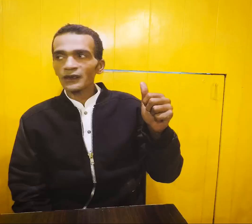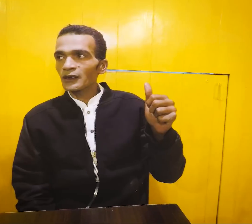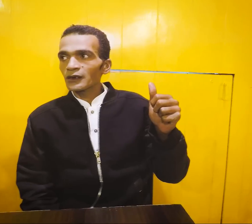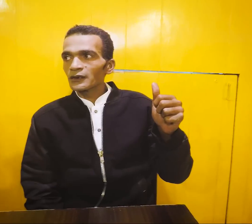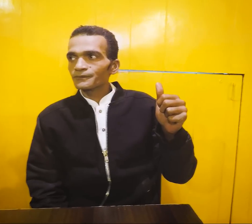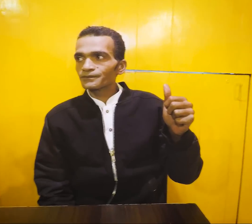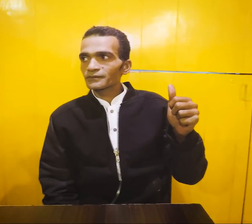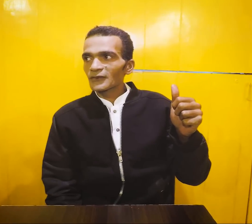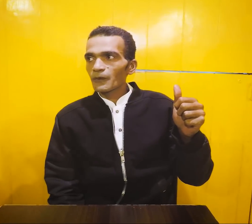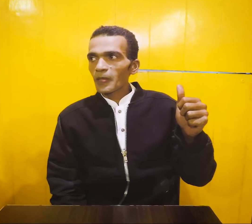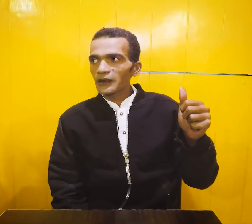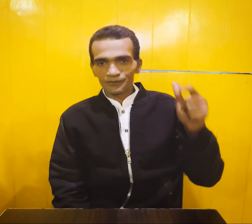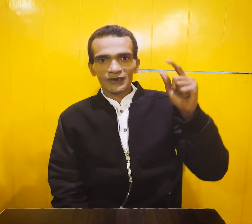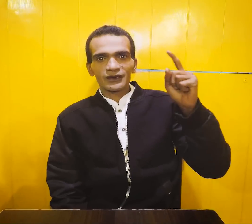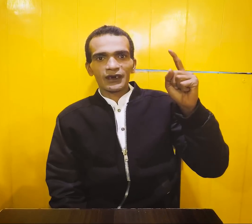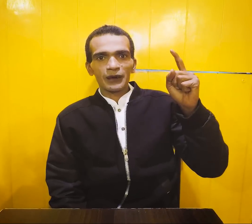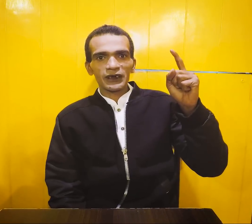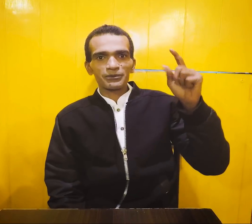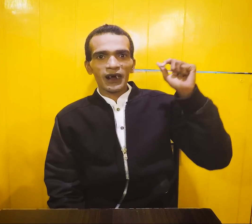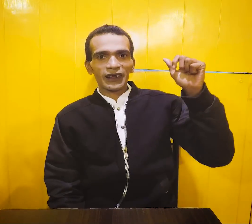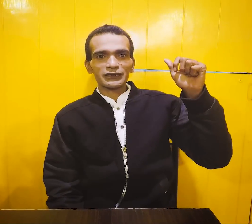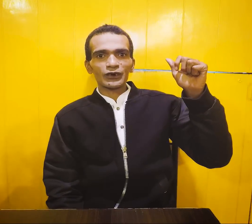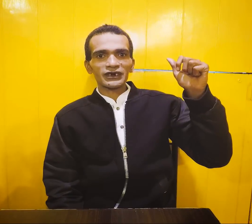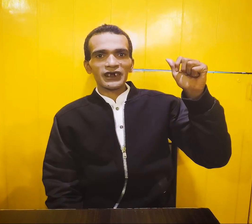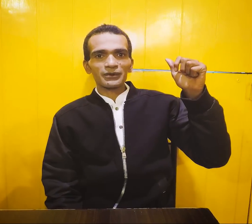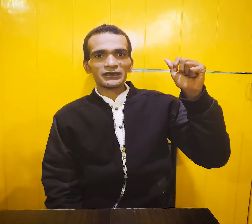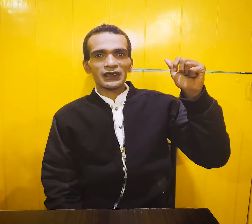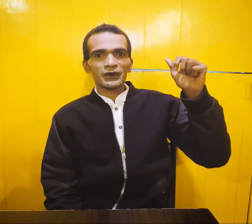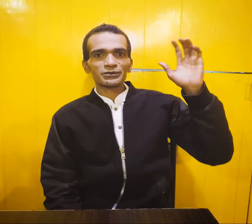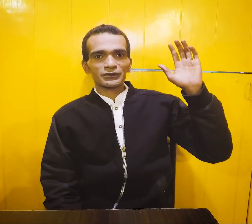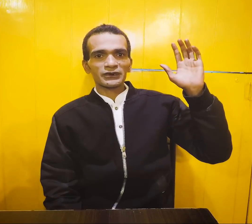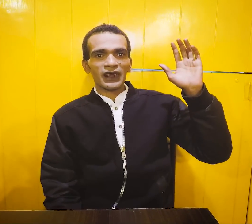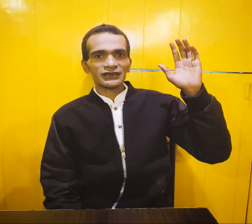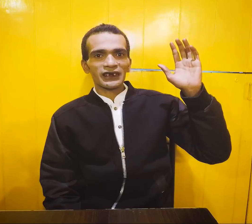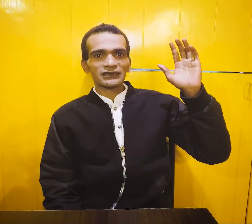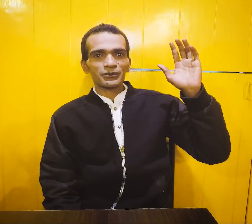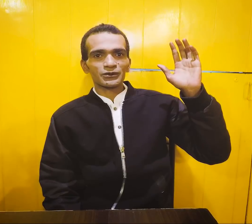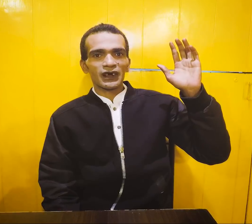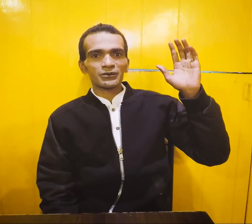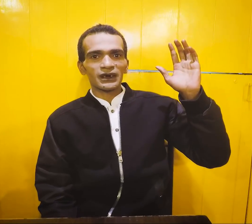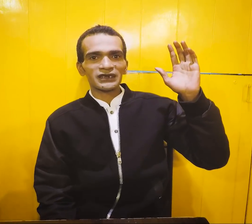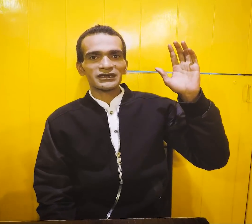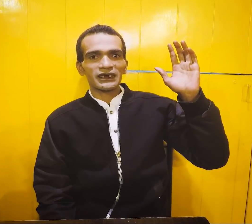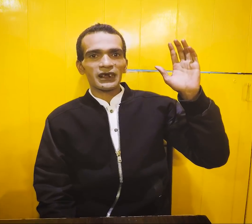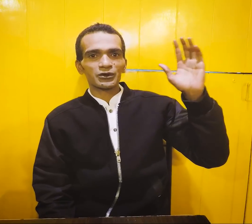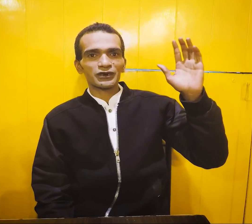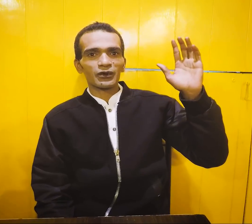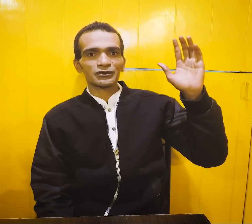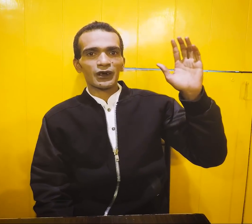raise our reasons we struggle we gonna ask ourselves we to fail We at